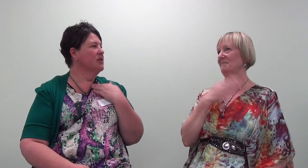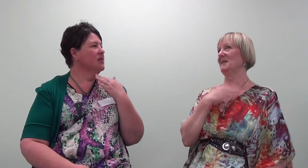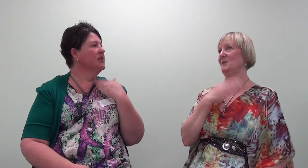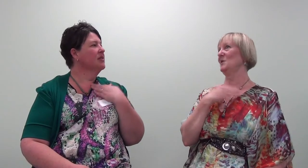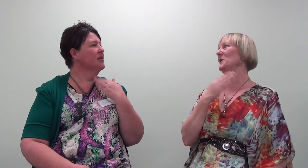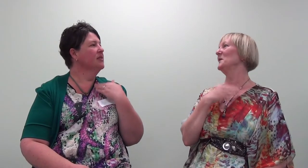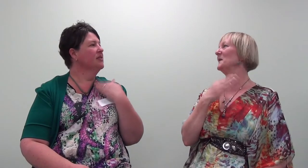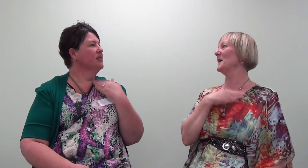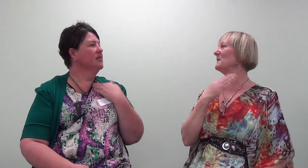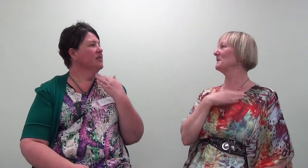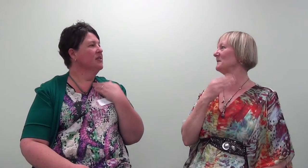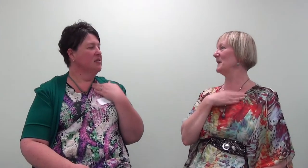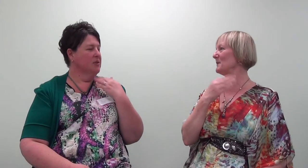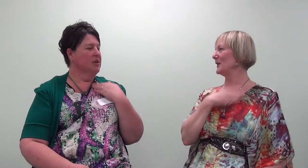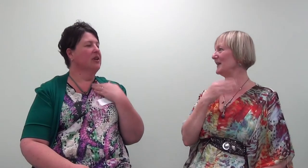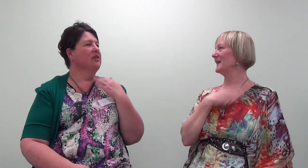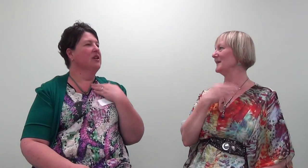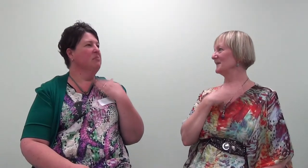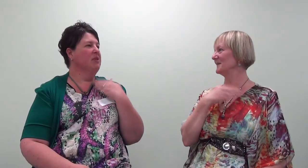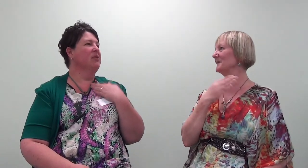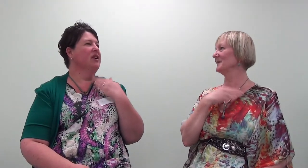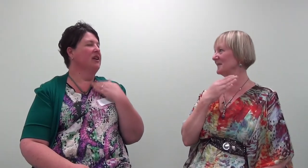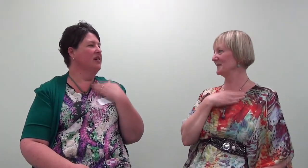It's working on that memory anyhow.